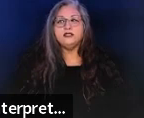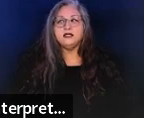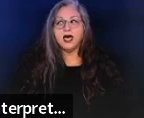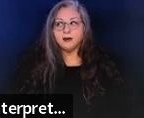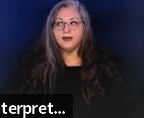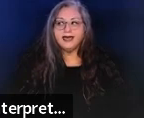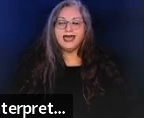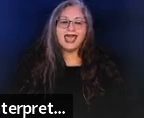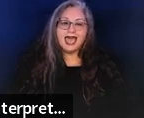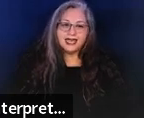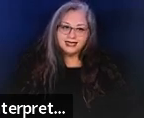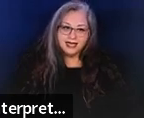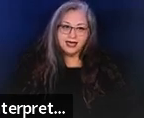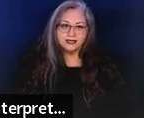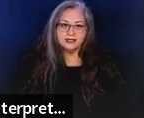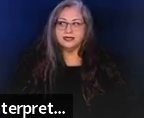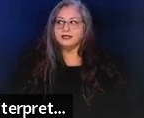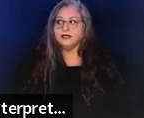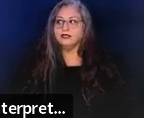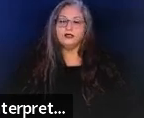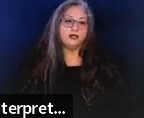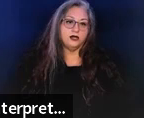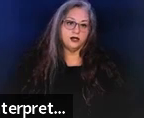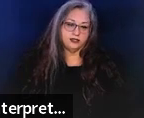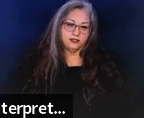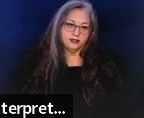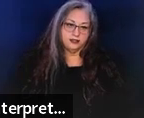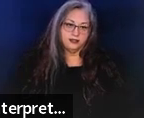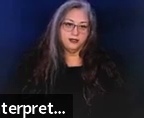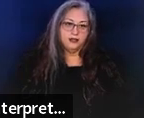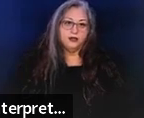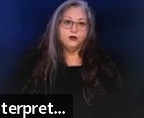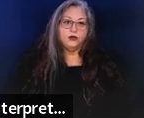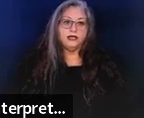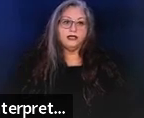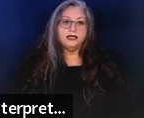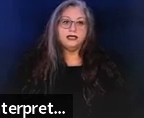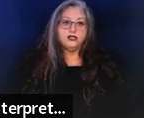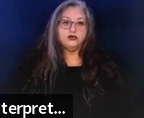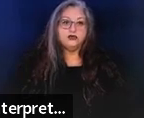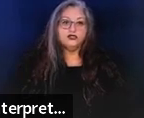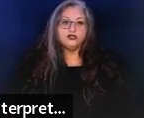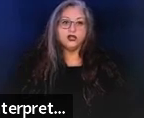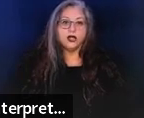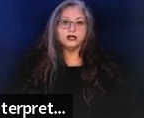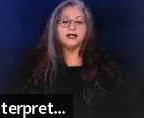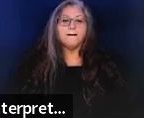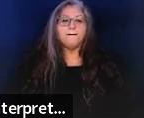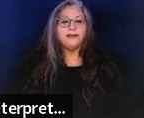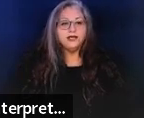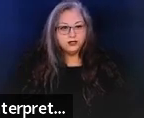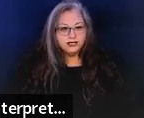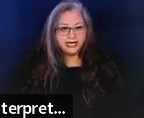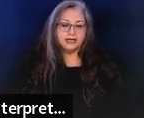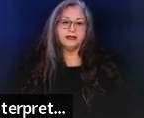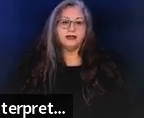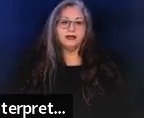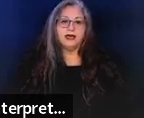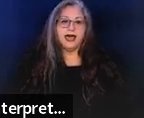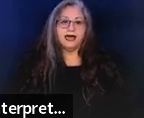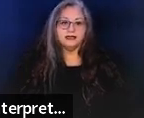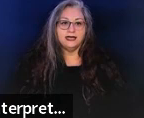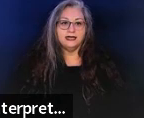to stop adding access to the art we need to start building